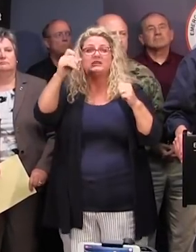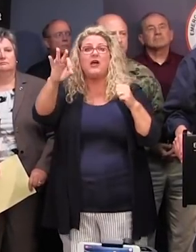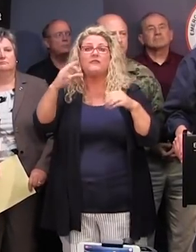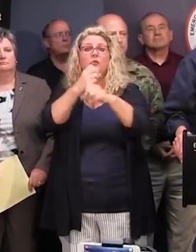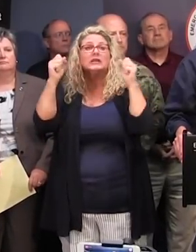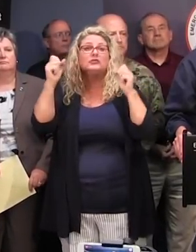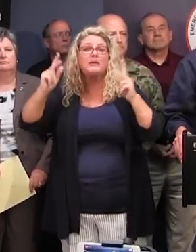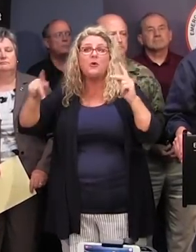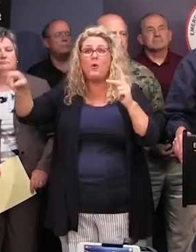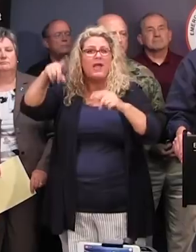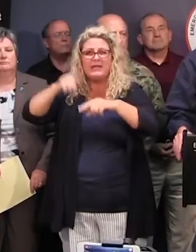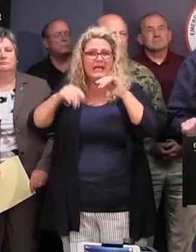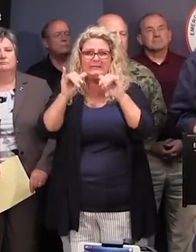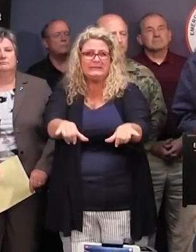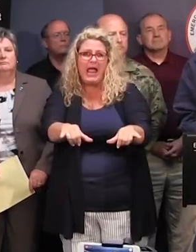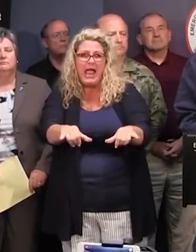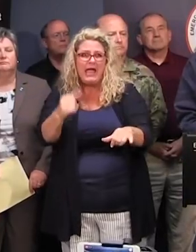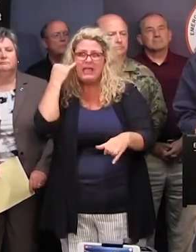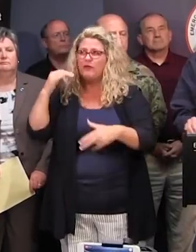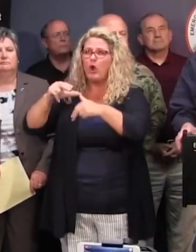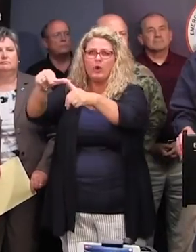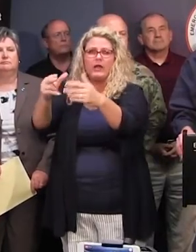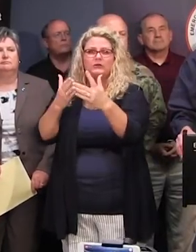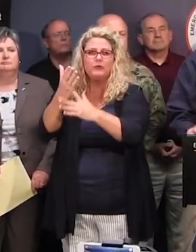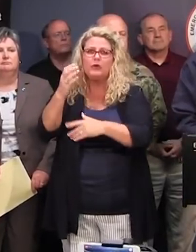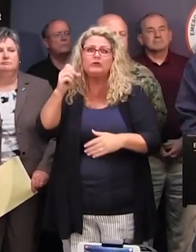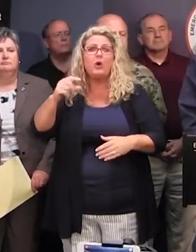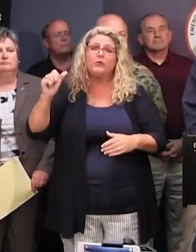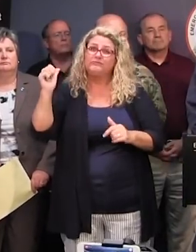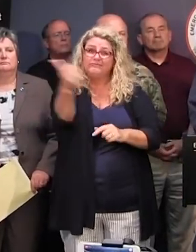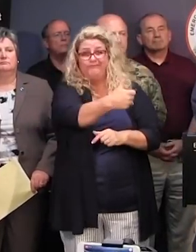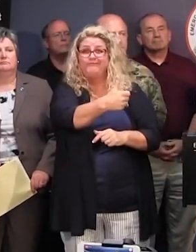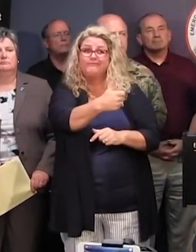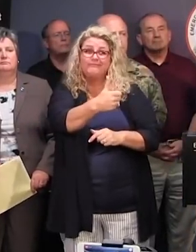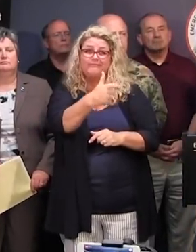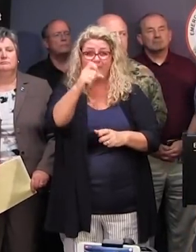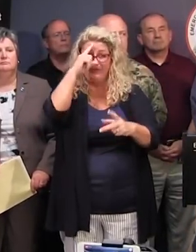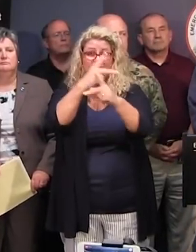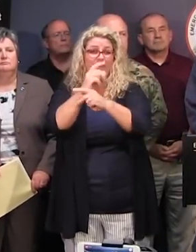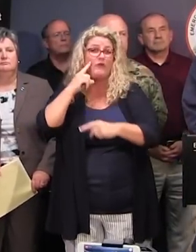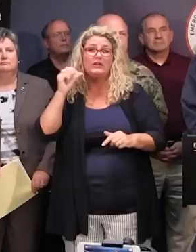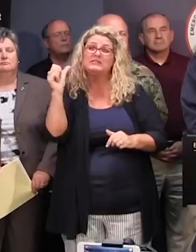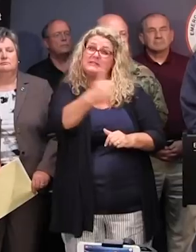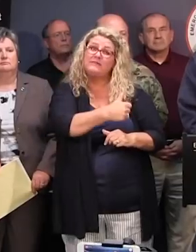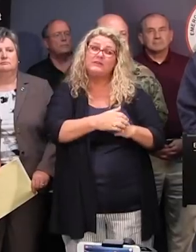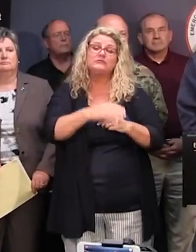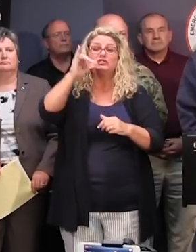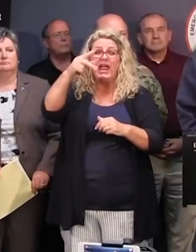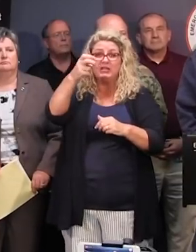stay there and fight what is coming. At this time, I have not ordered an evacuation for Jasper,